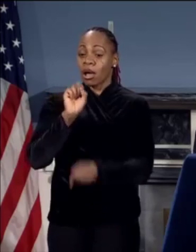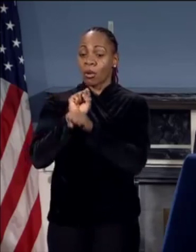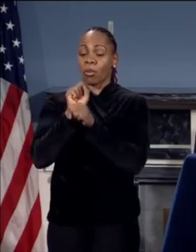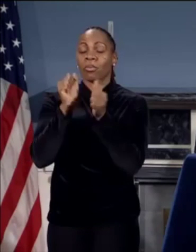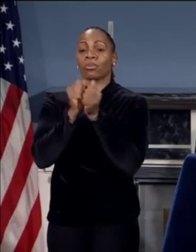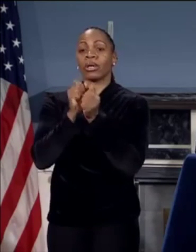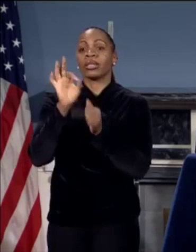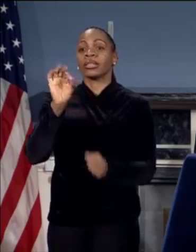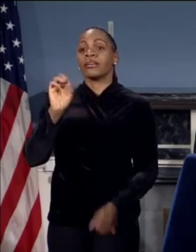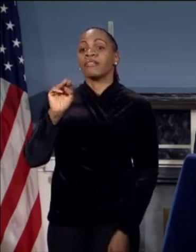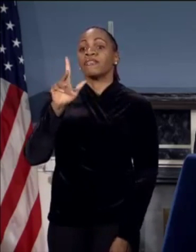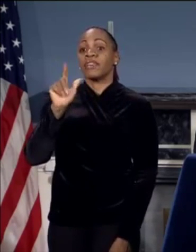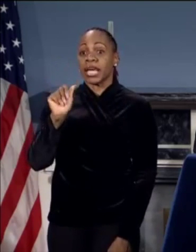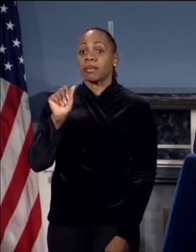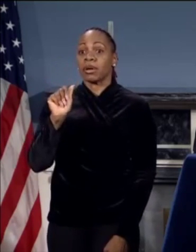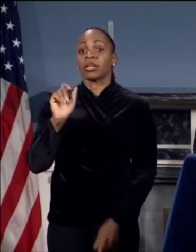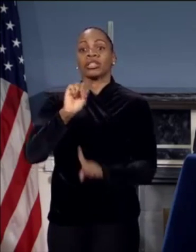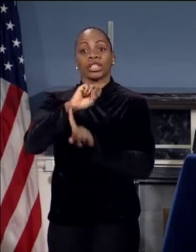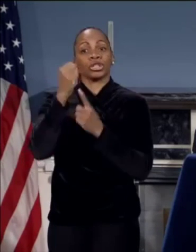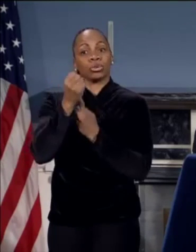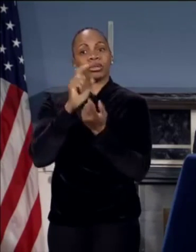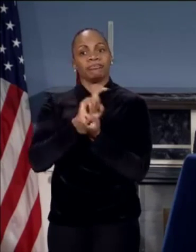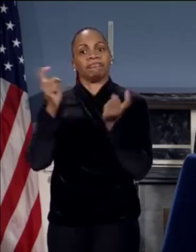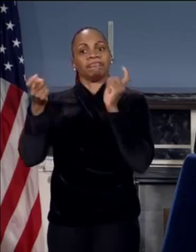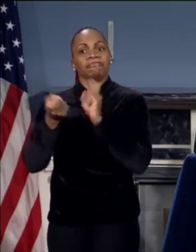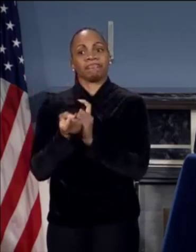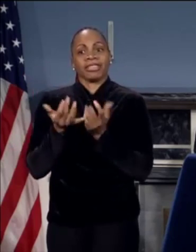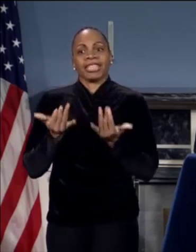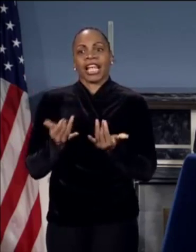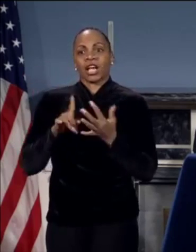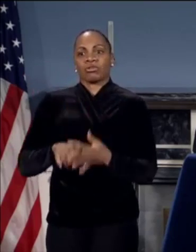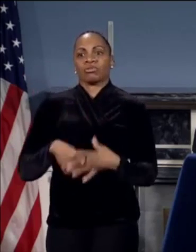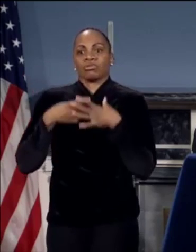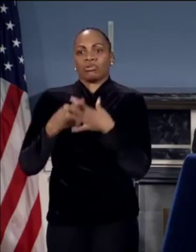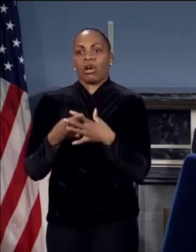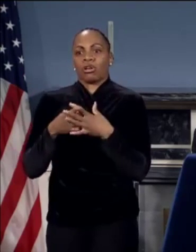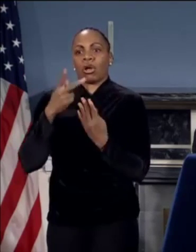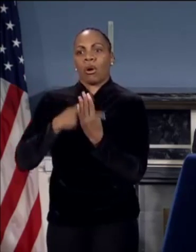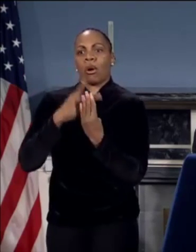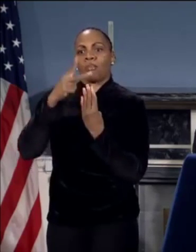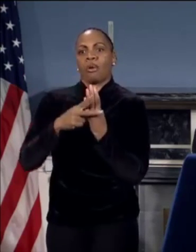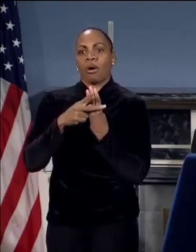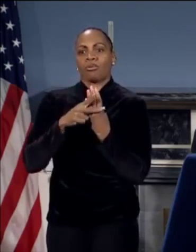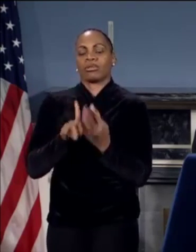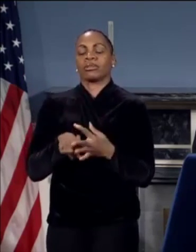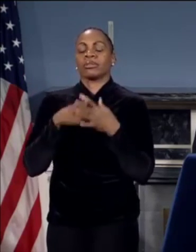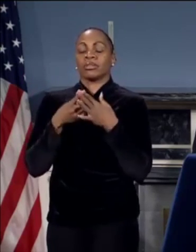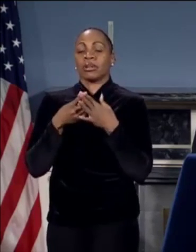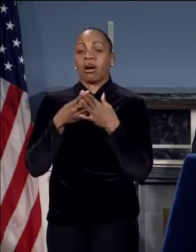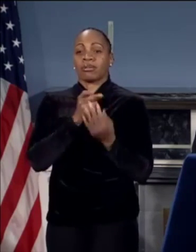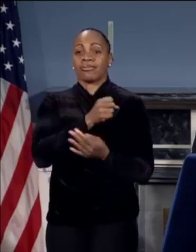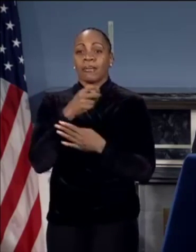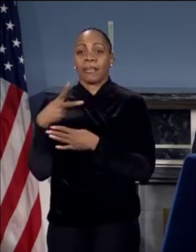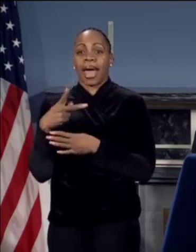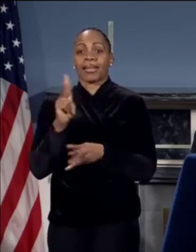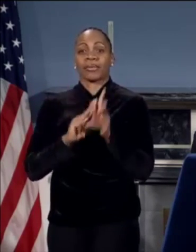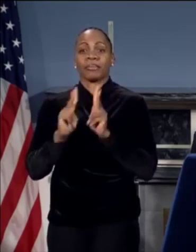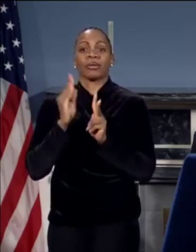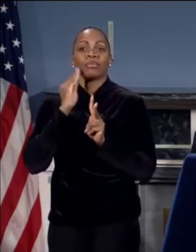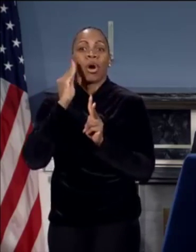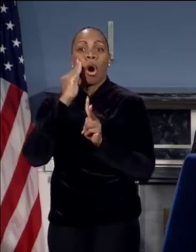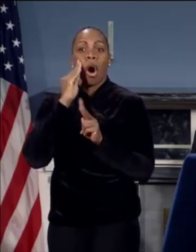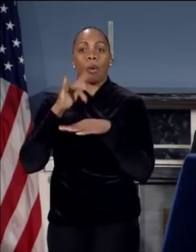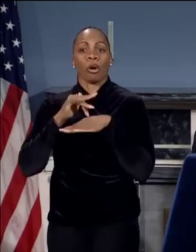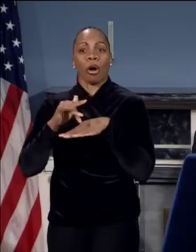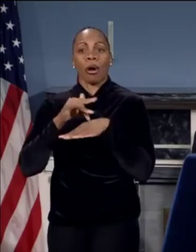We're changing the game. Today, we're launching a program that will start returning people to their homes as early as next week.